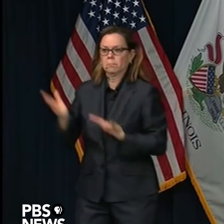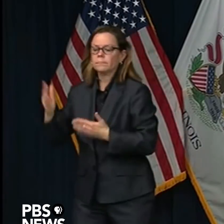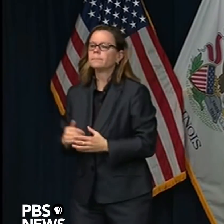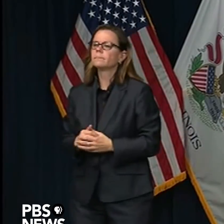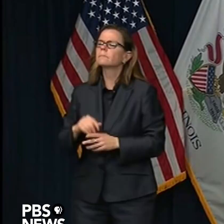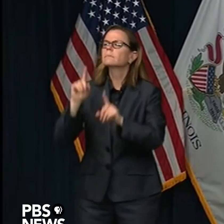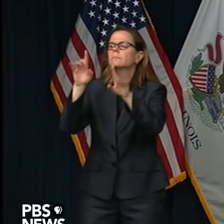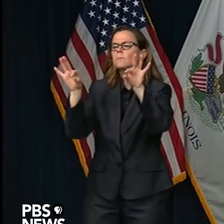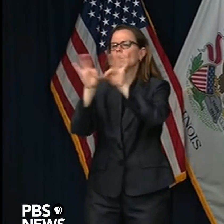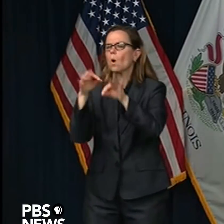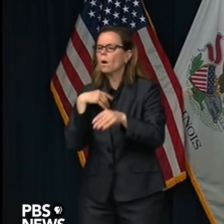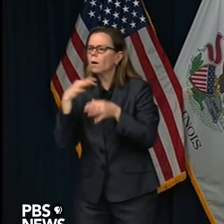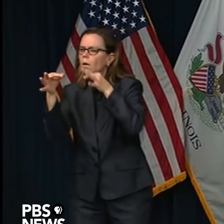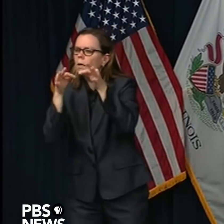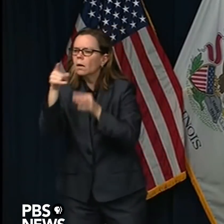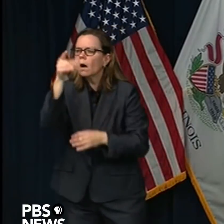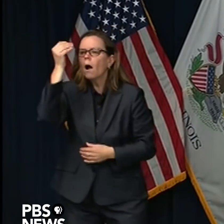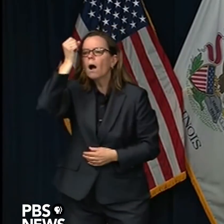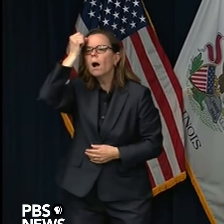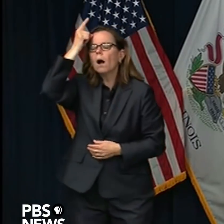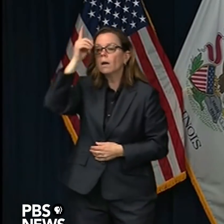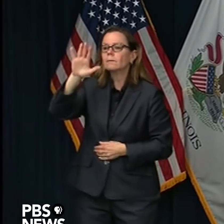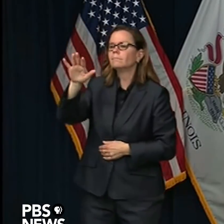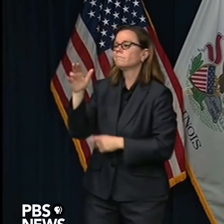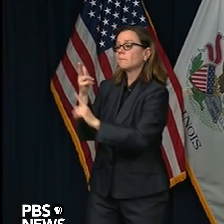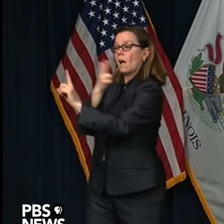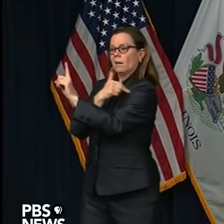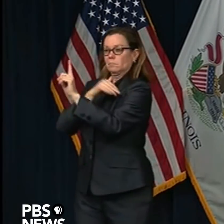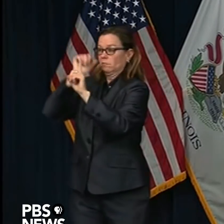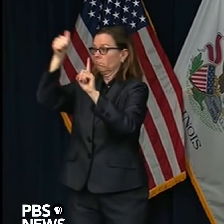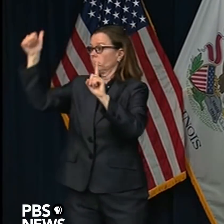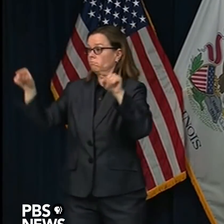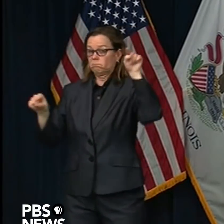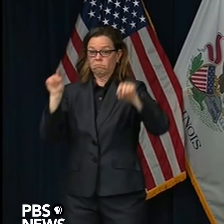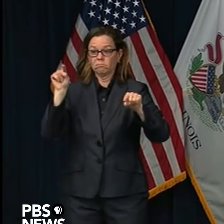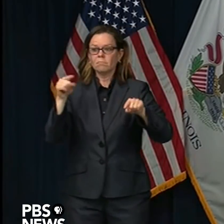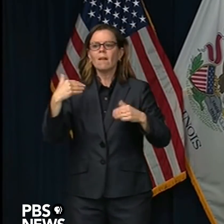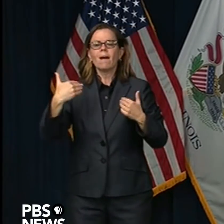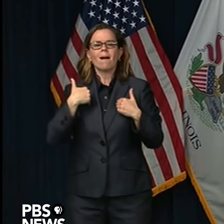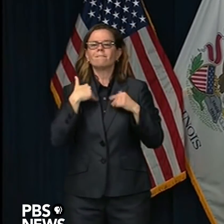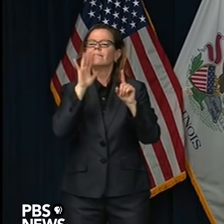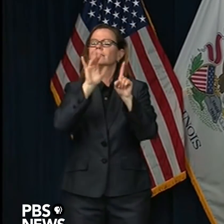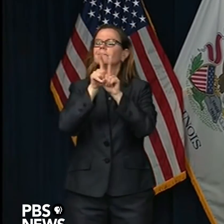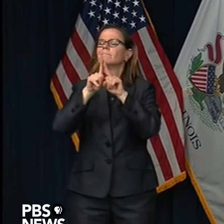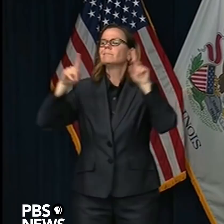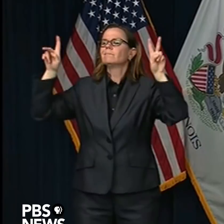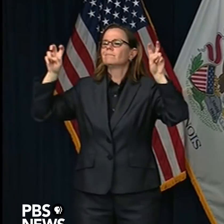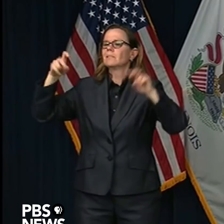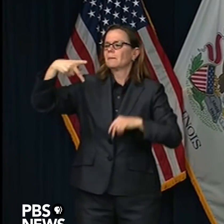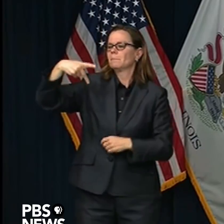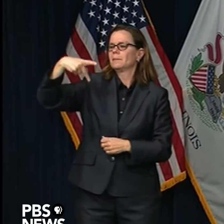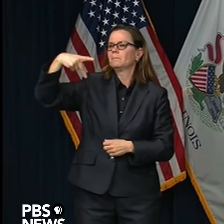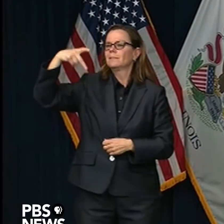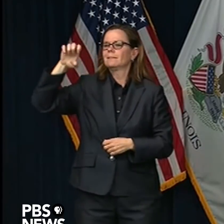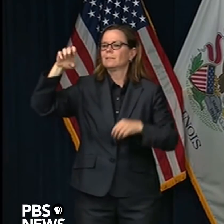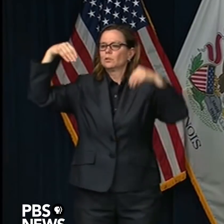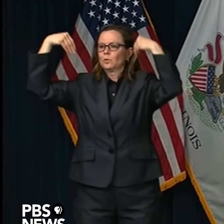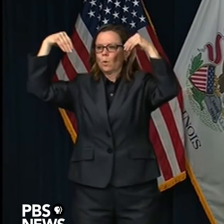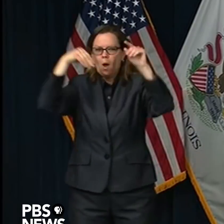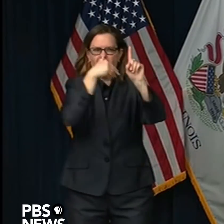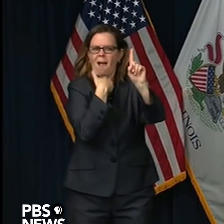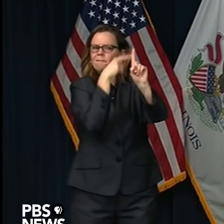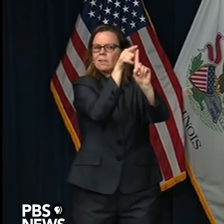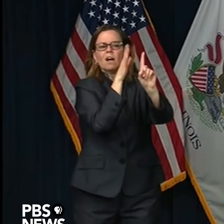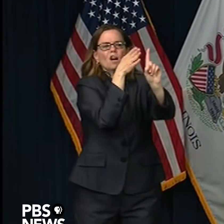their health department in the local area, wherever that hospital is, has a store of PPE. And then the state has a store